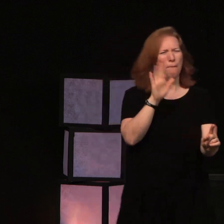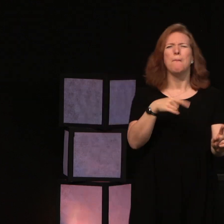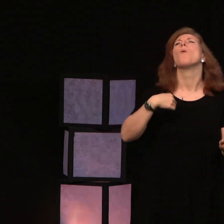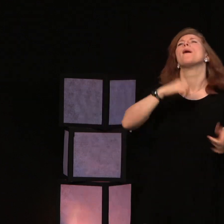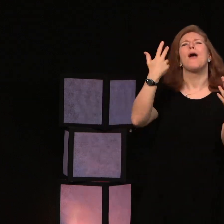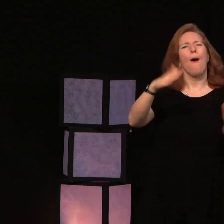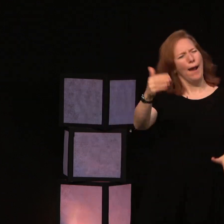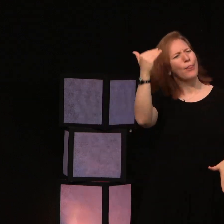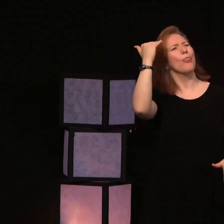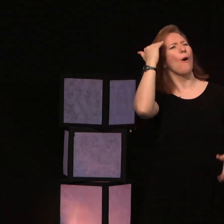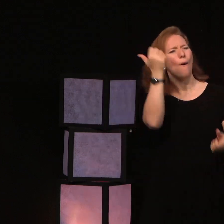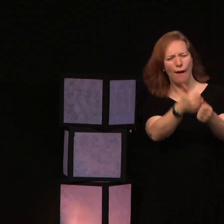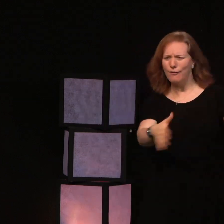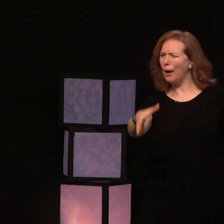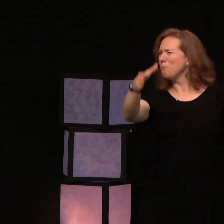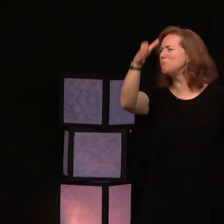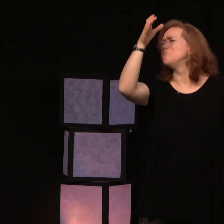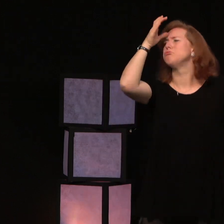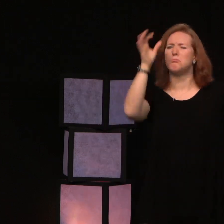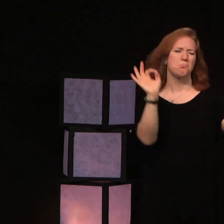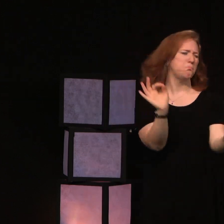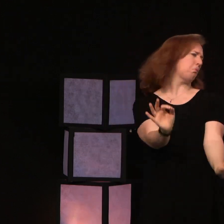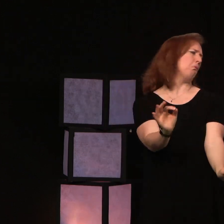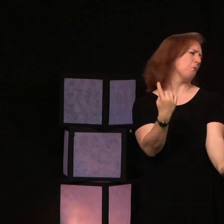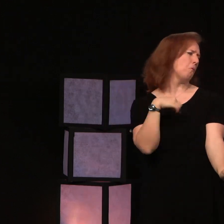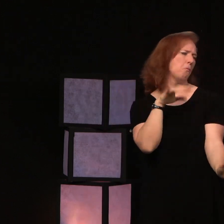know. We got it.